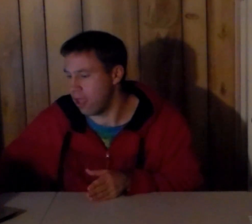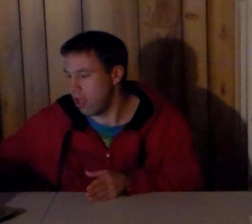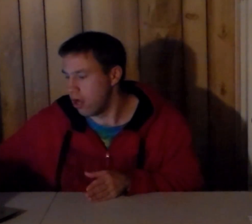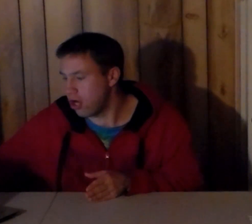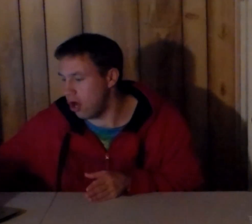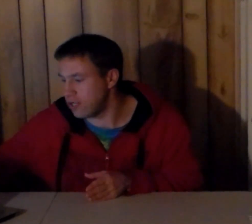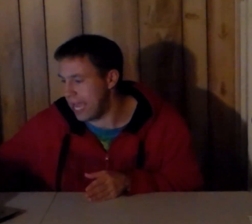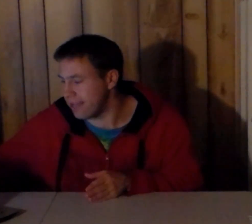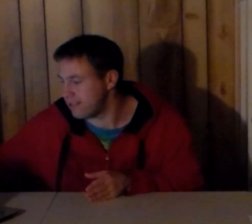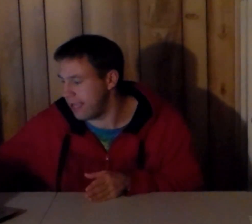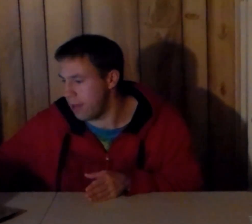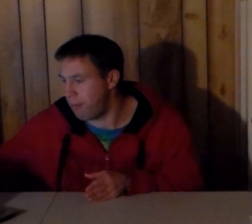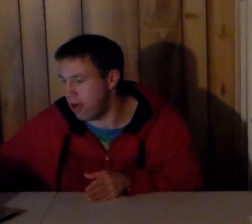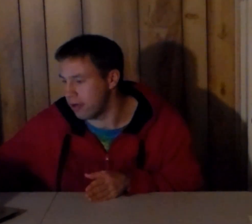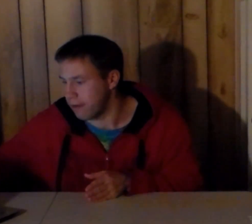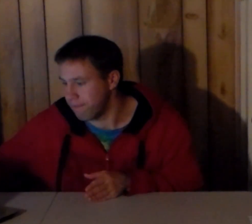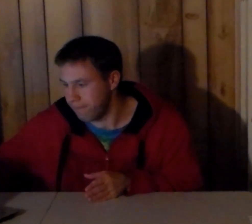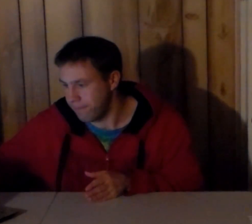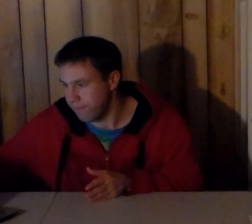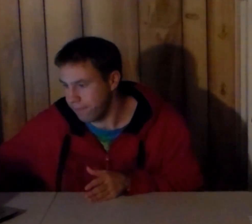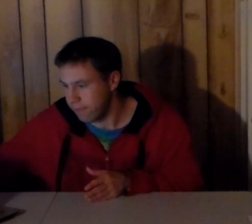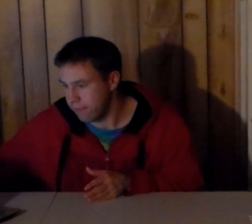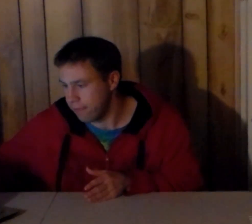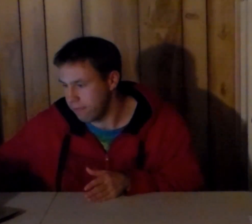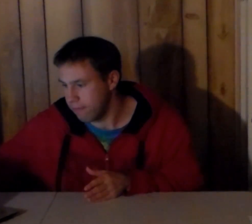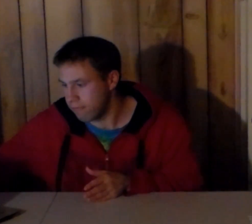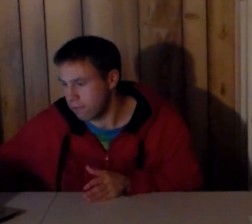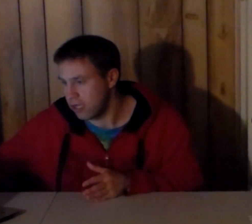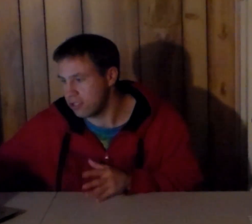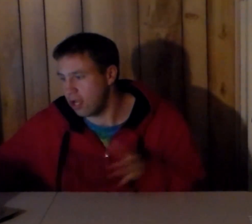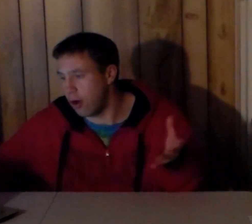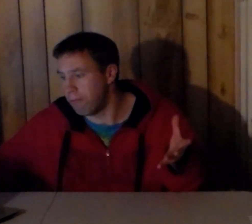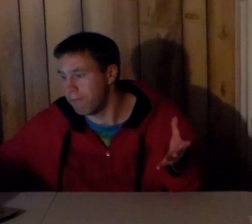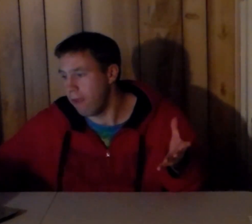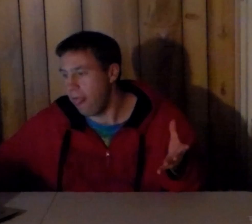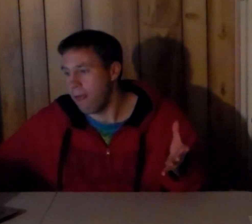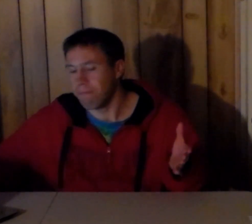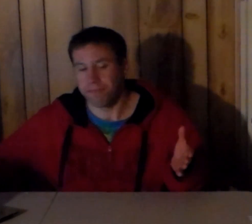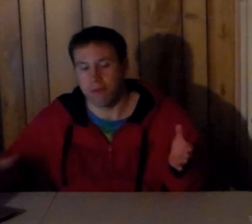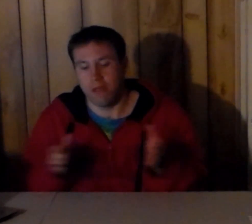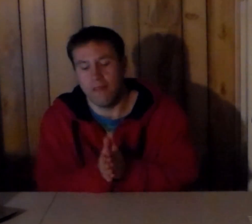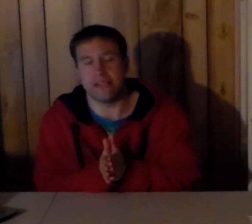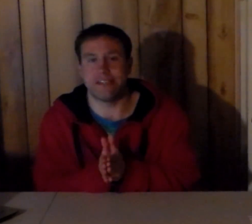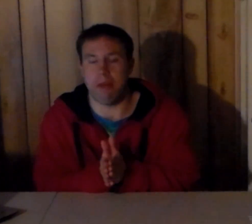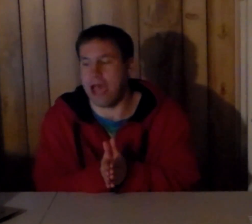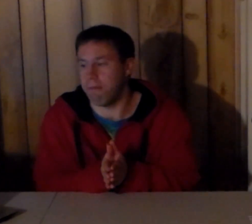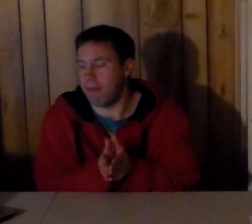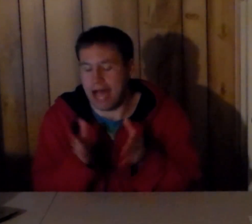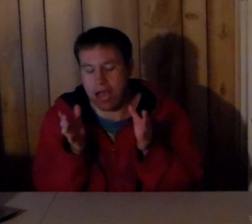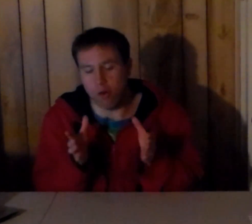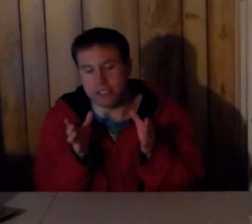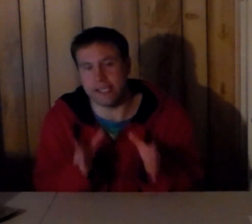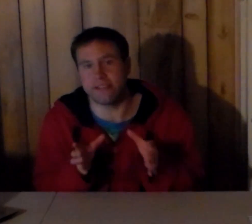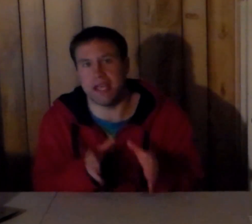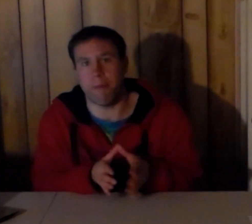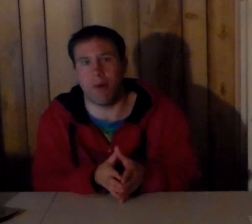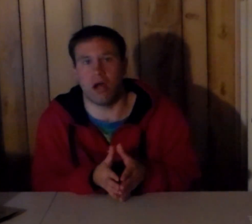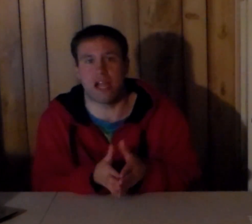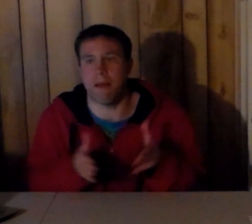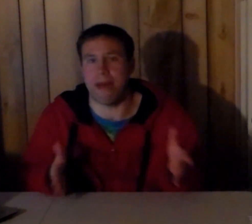coach at cm punk so listen man i don't see cm punk coming